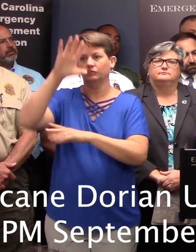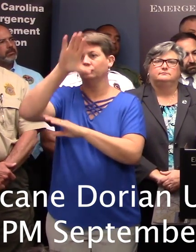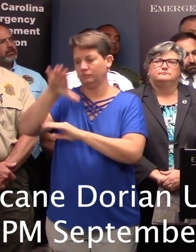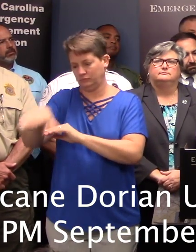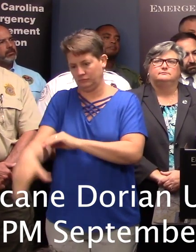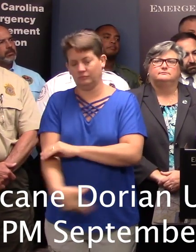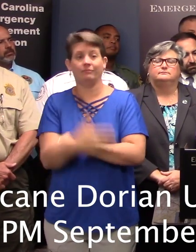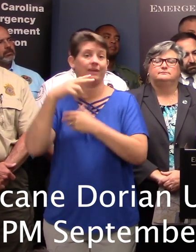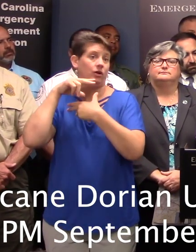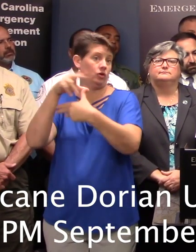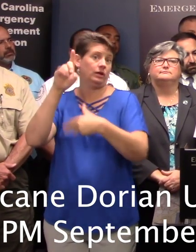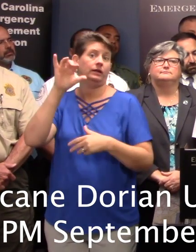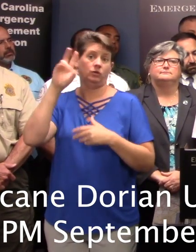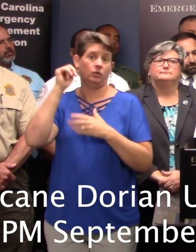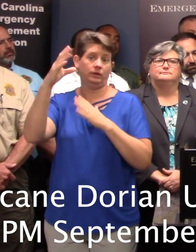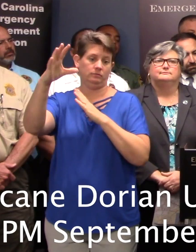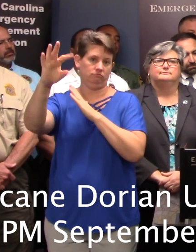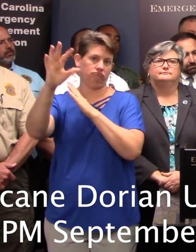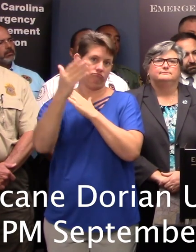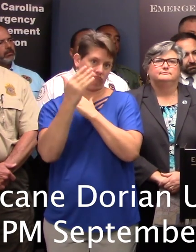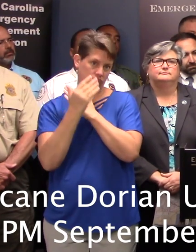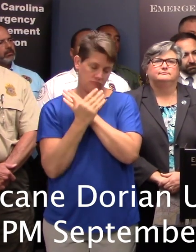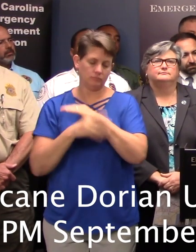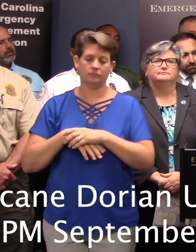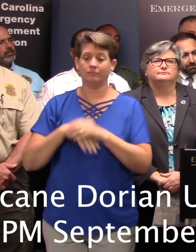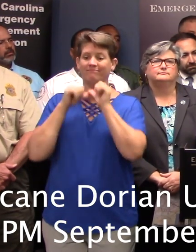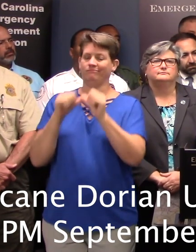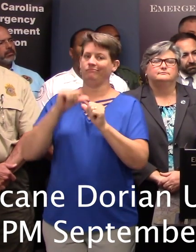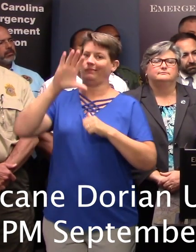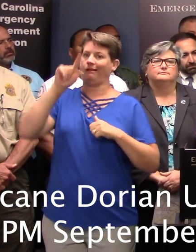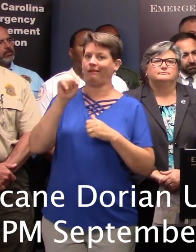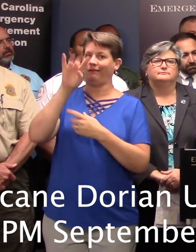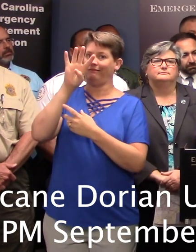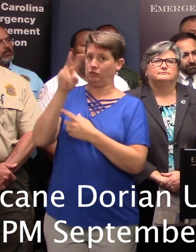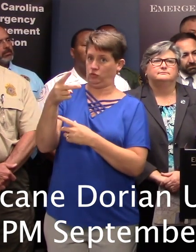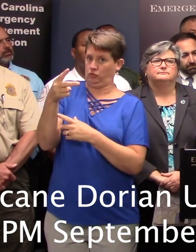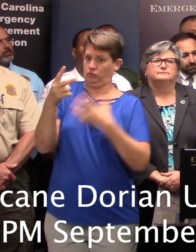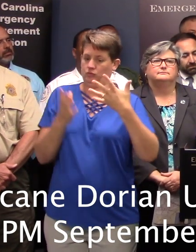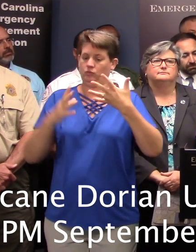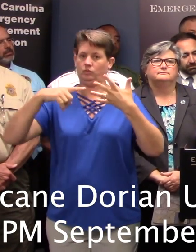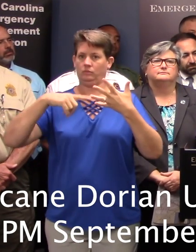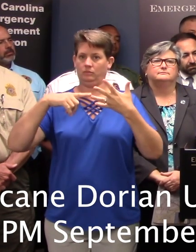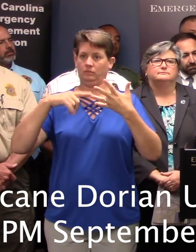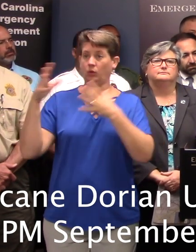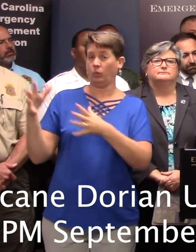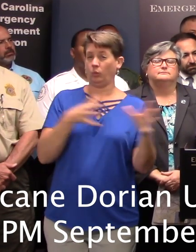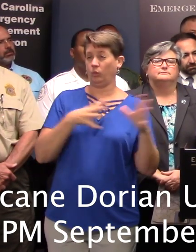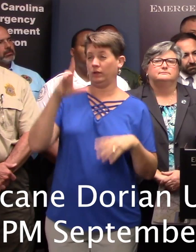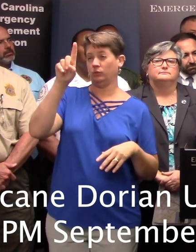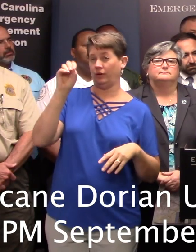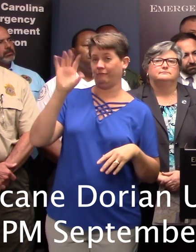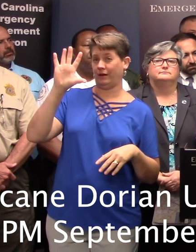as Hurricane Dorian approaches. Dorian remains a Category 2 hurricane with winds of 105 miles per hour